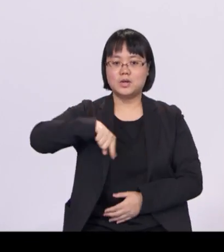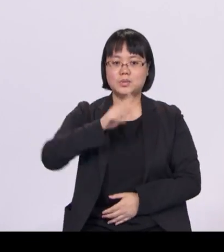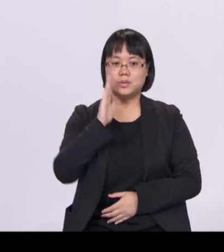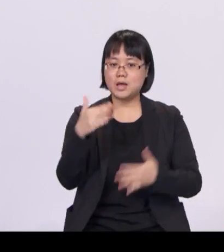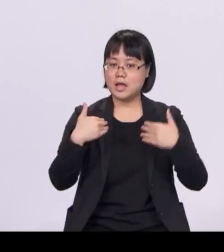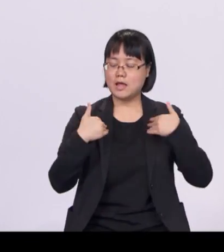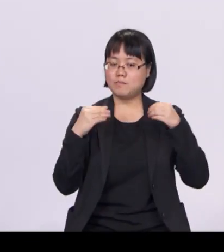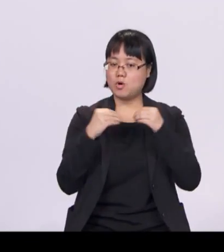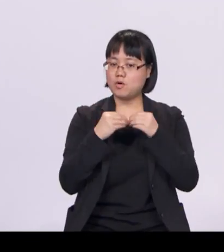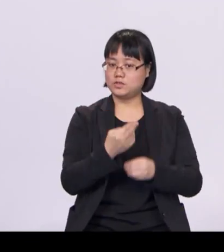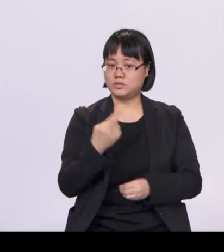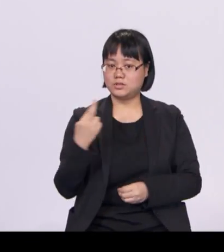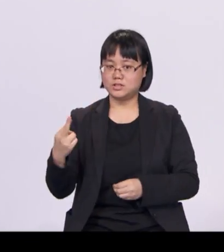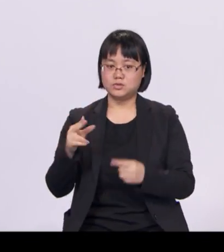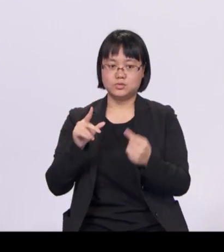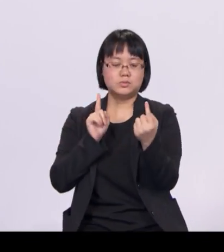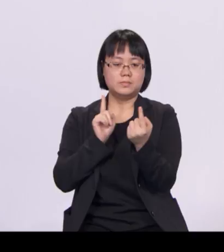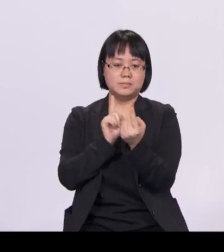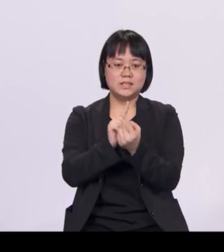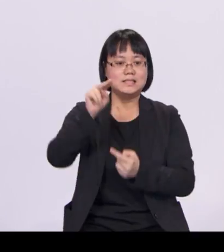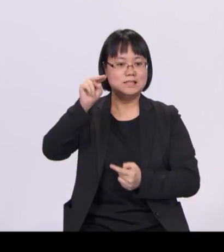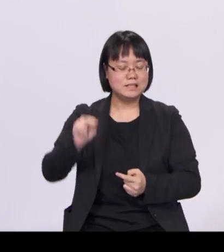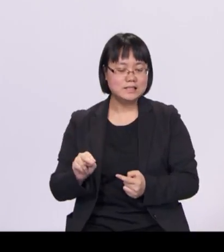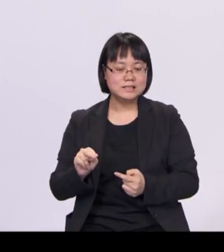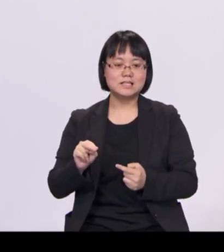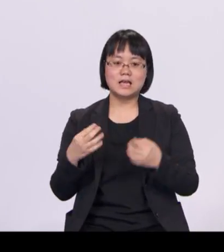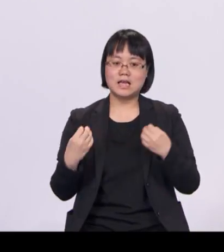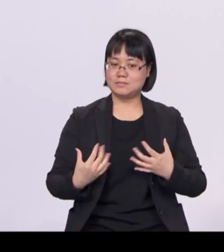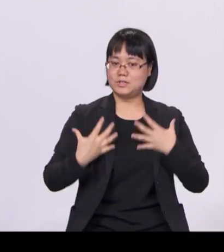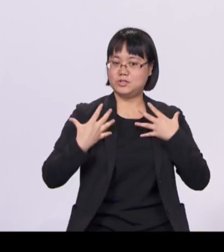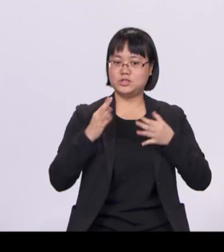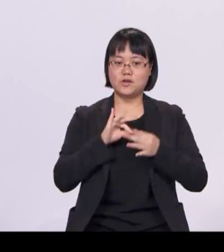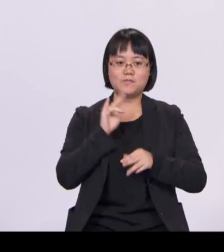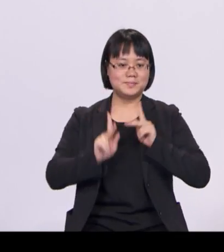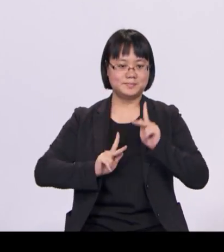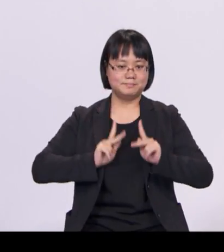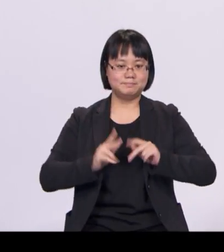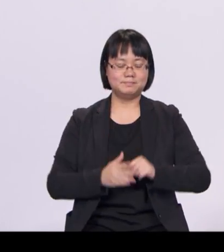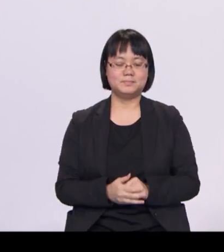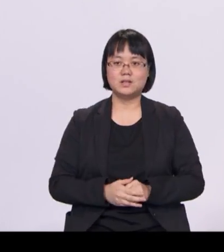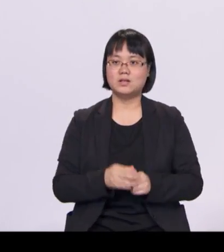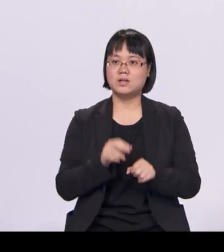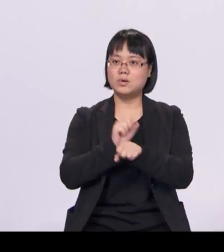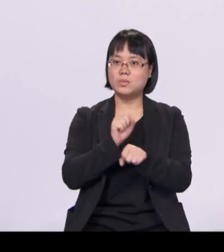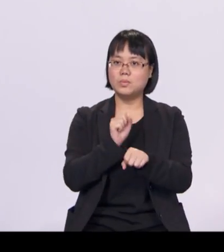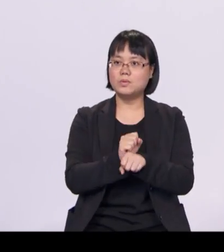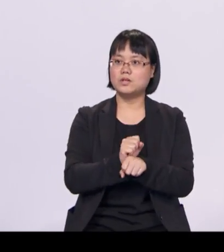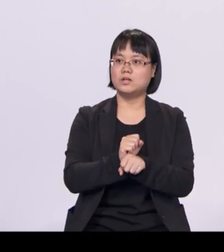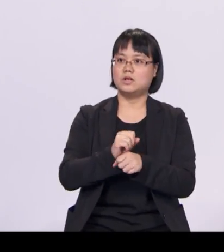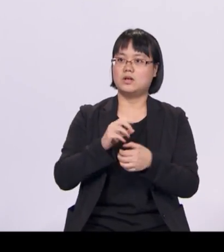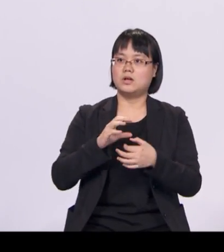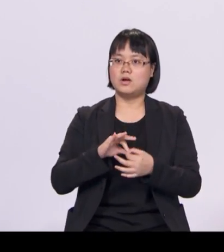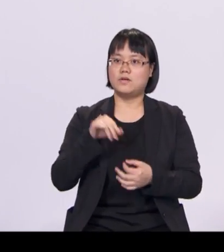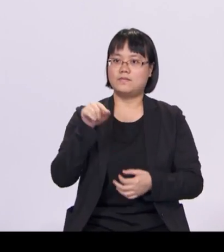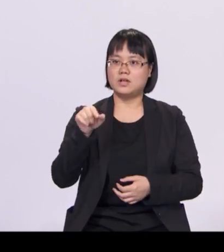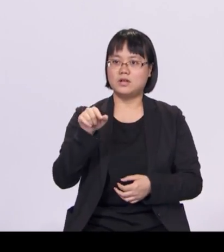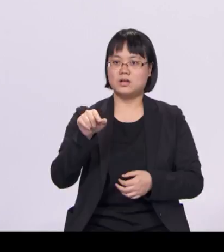we can meet the needs and aspirations of our people. The work of the FEC and the strategies I laid out earlier are therefore critical.